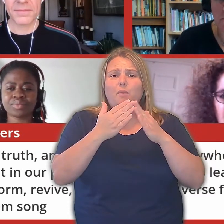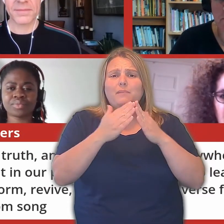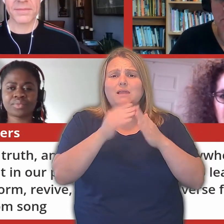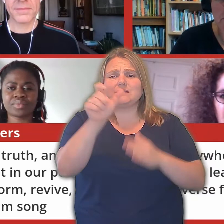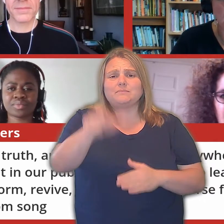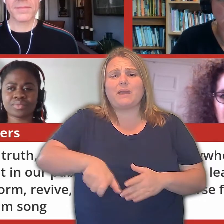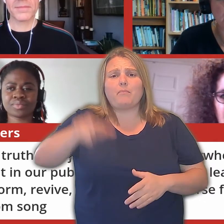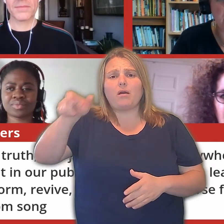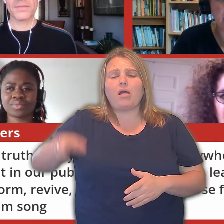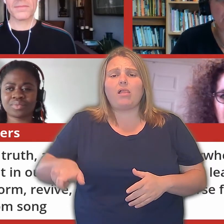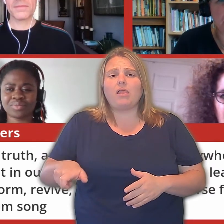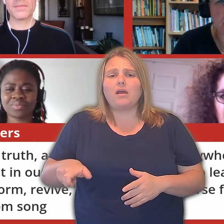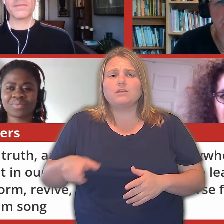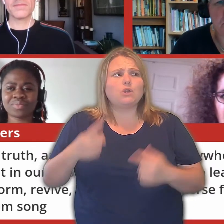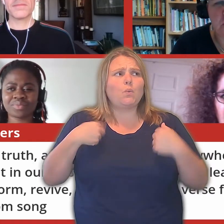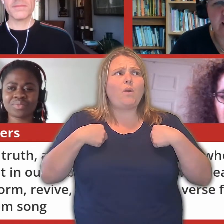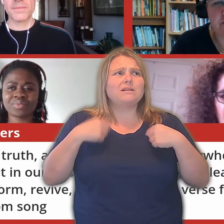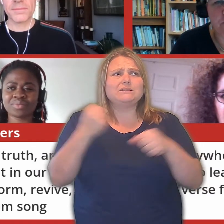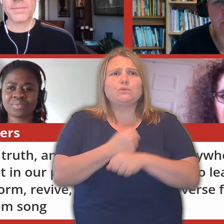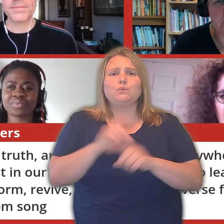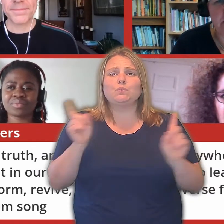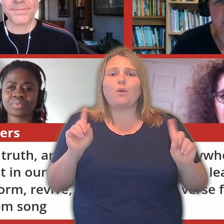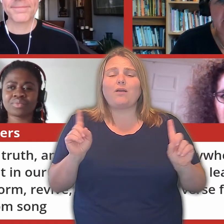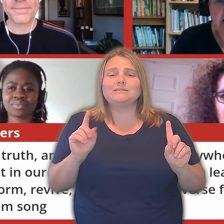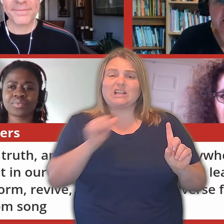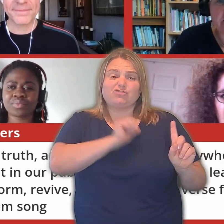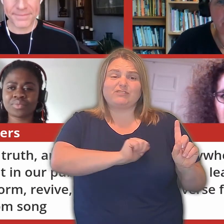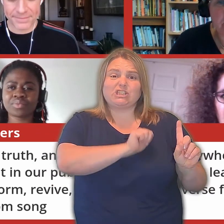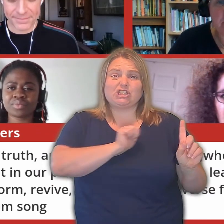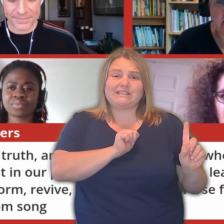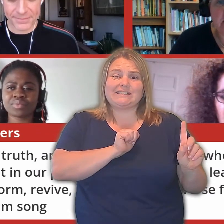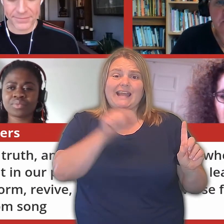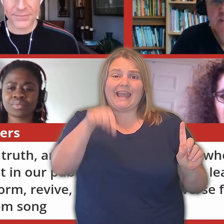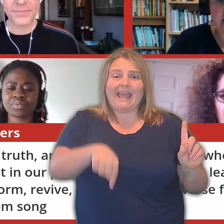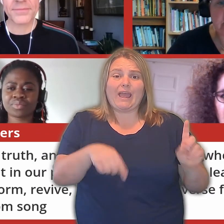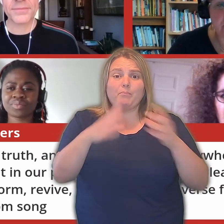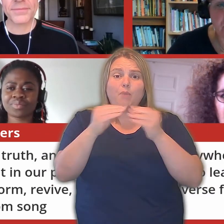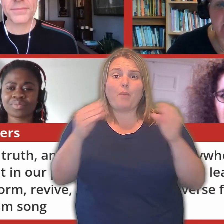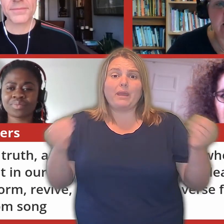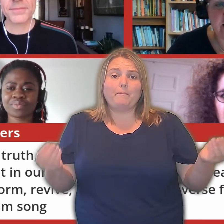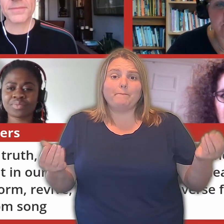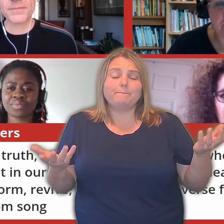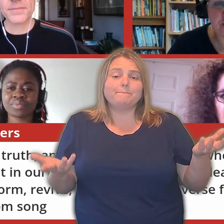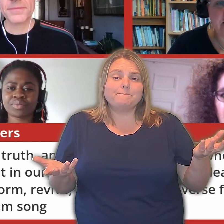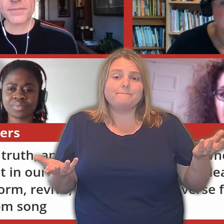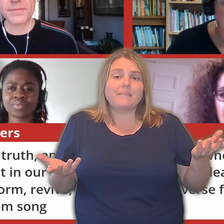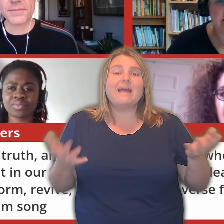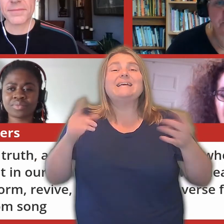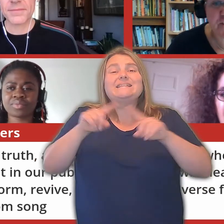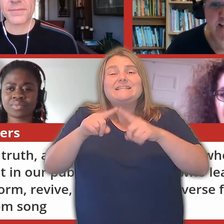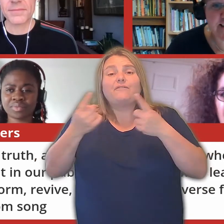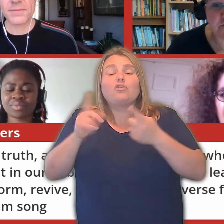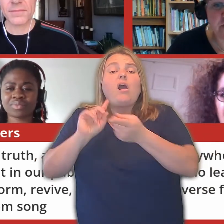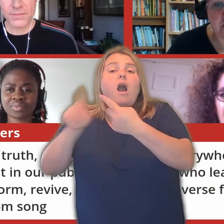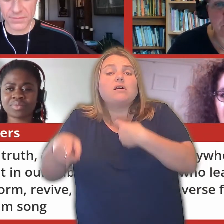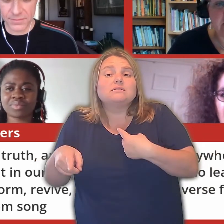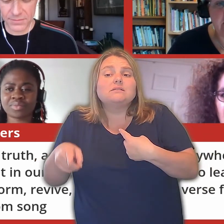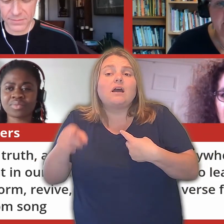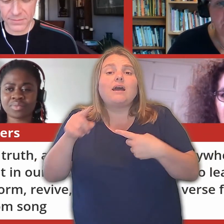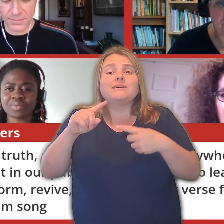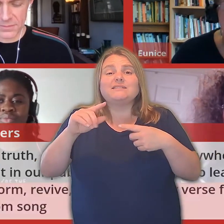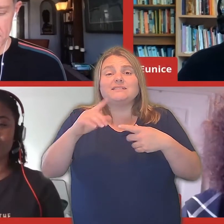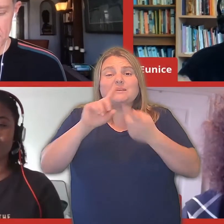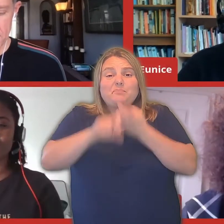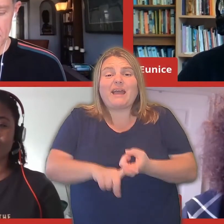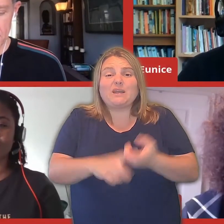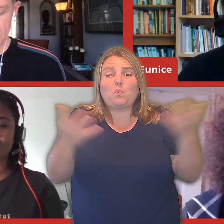worse. So what's mine to do as a Christian here in Birmingham? And I think that might be a different answer for Jenny in Jersey and a different answer for Thelma